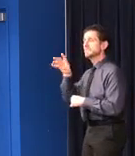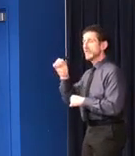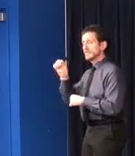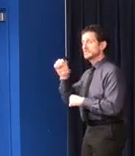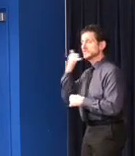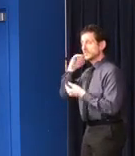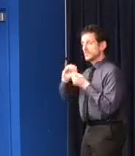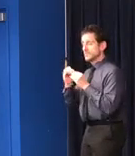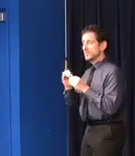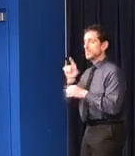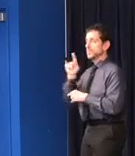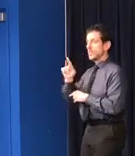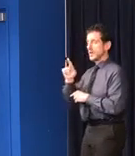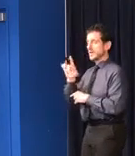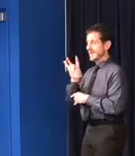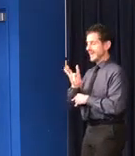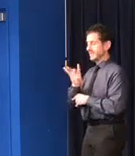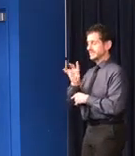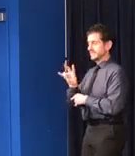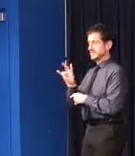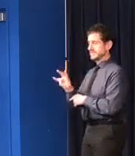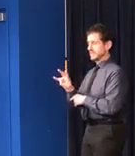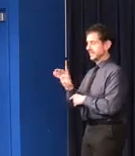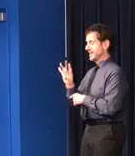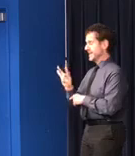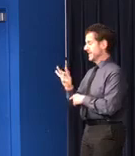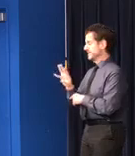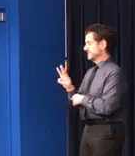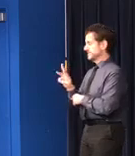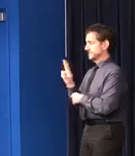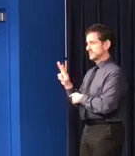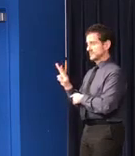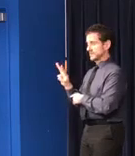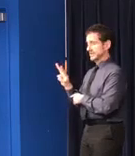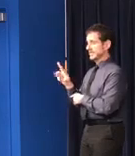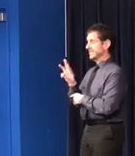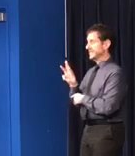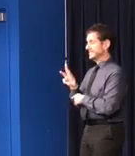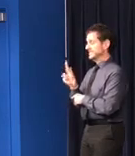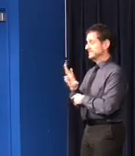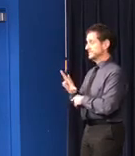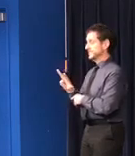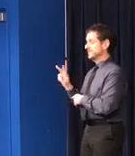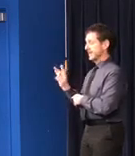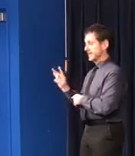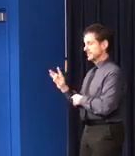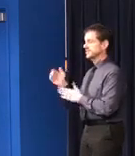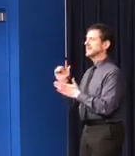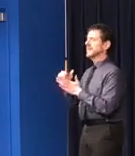-877-863-6338.